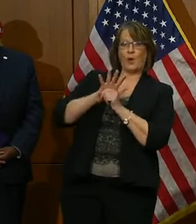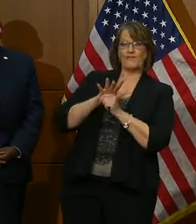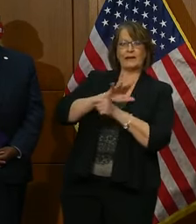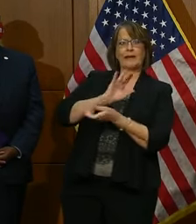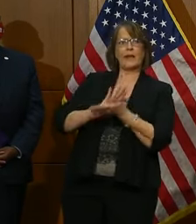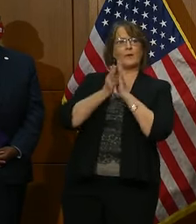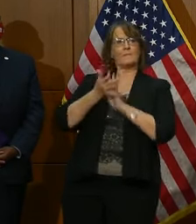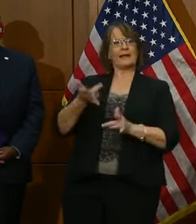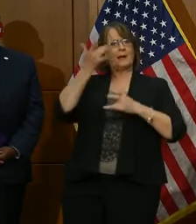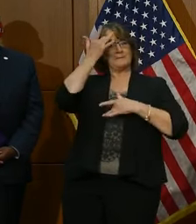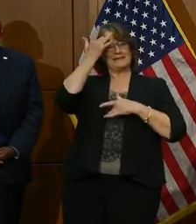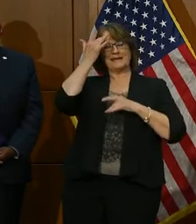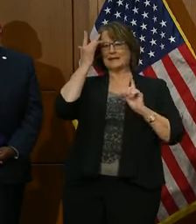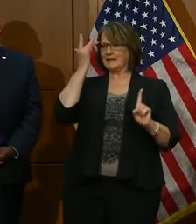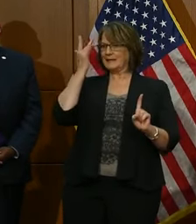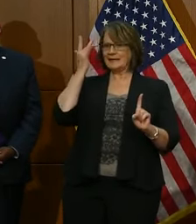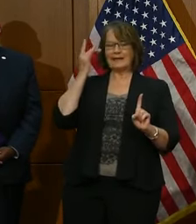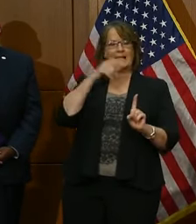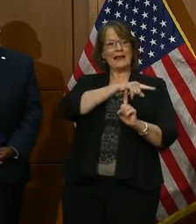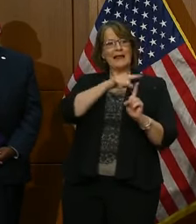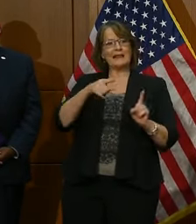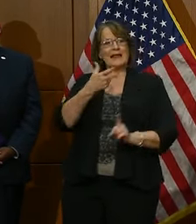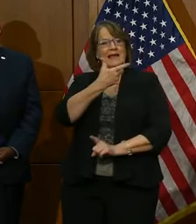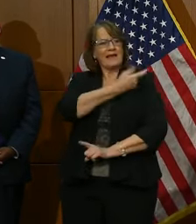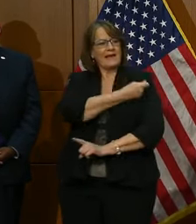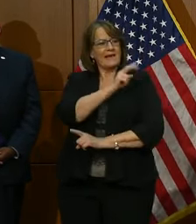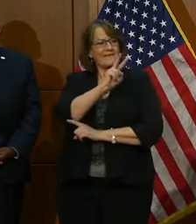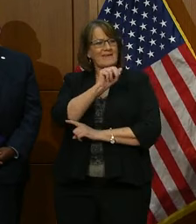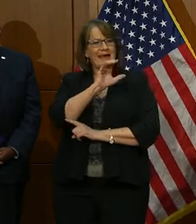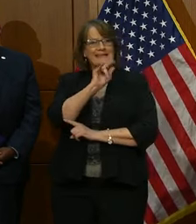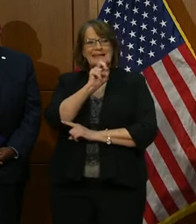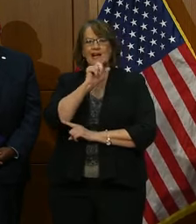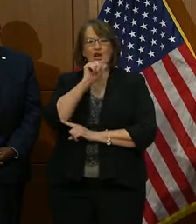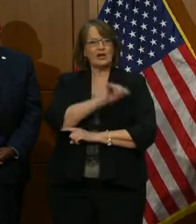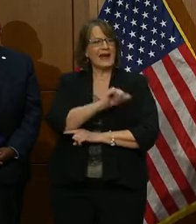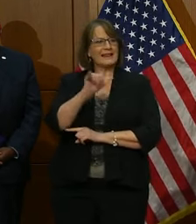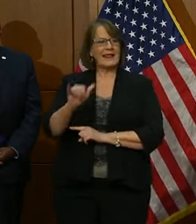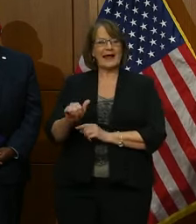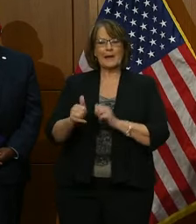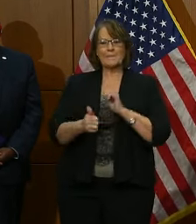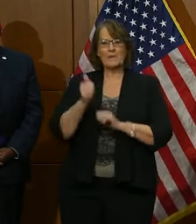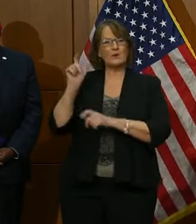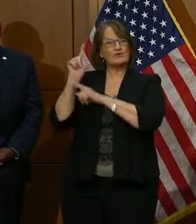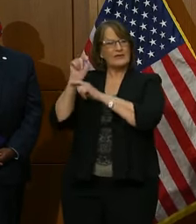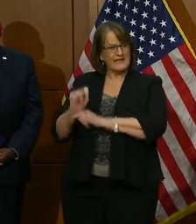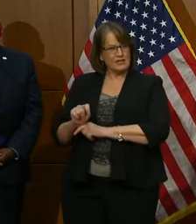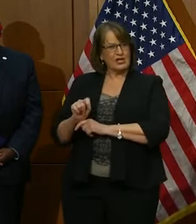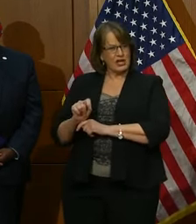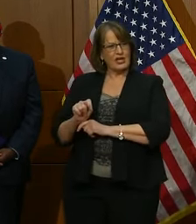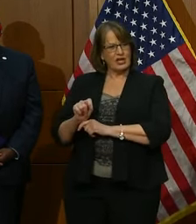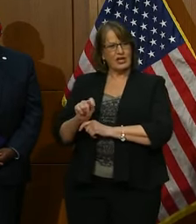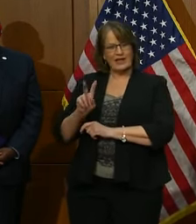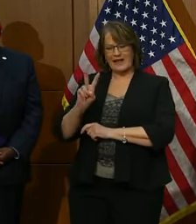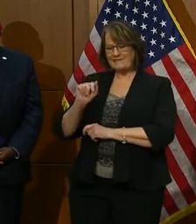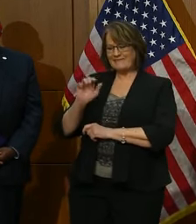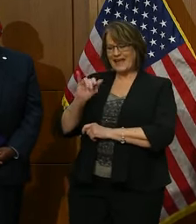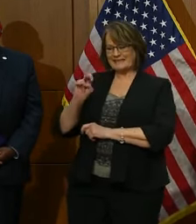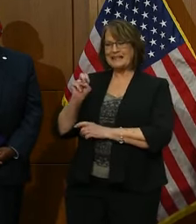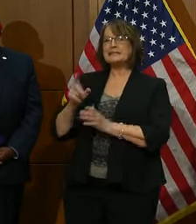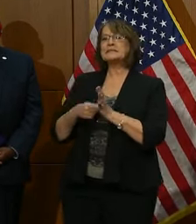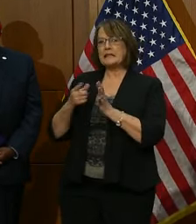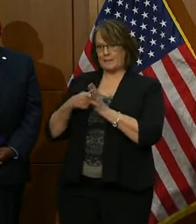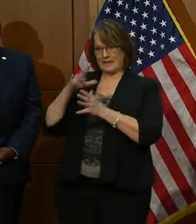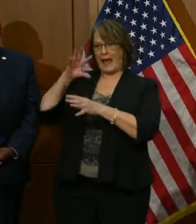sick. However, these vaccines are not similar to the most traditional viruses, the vaccines, which often